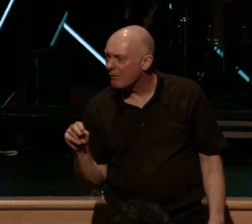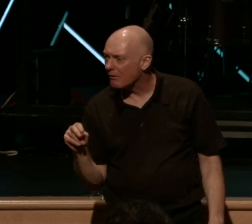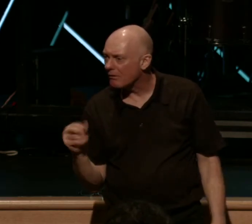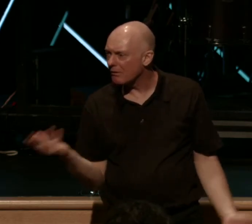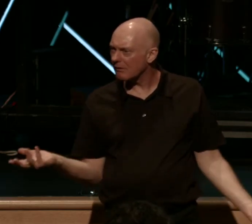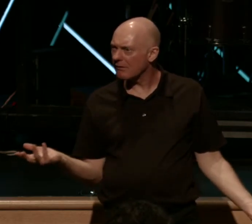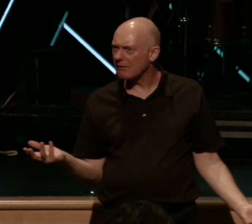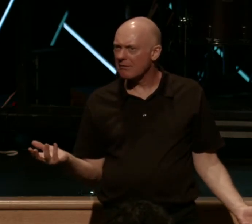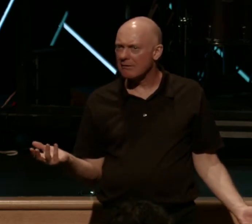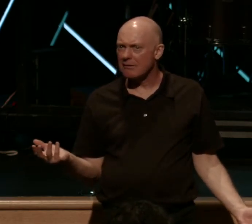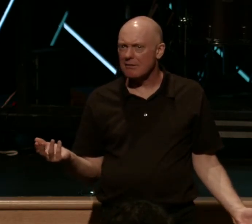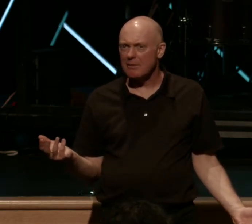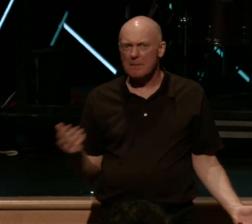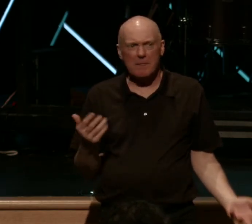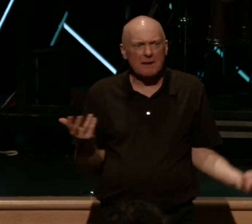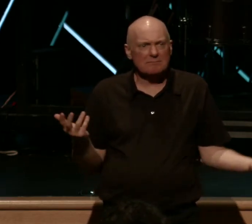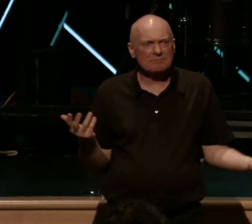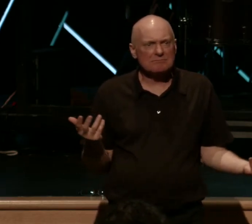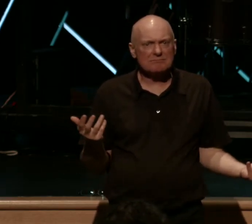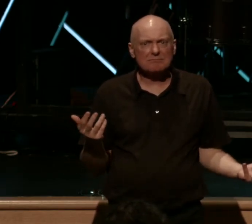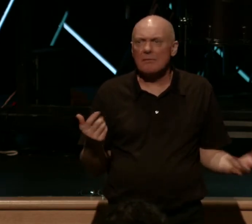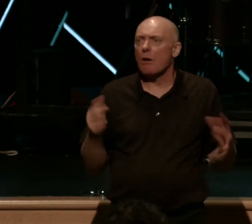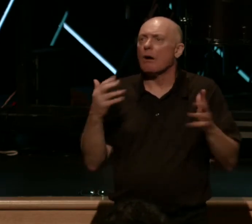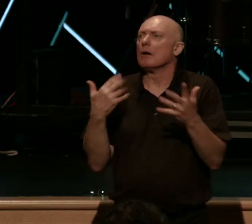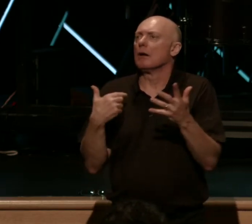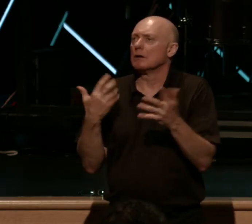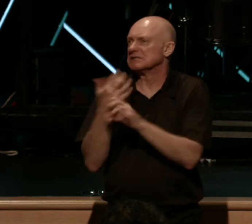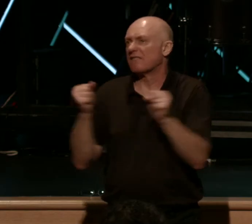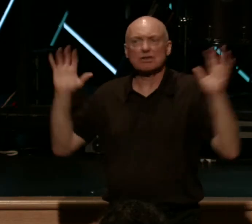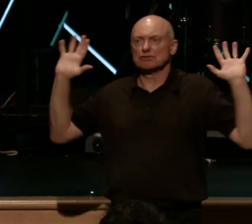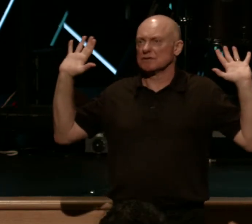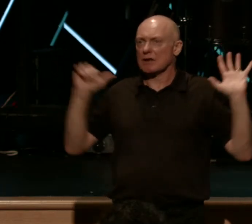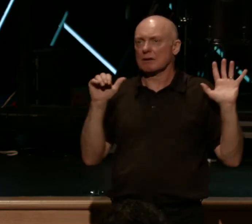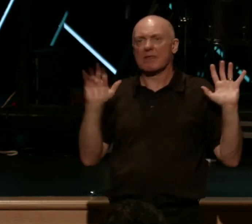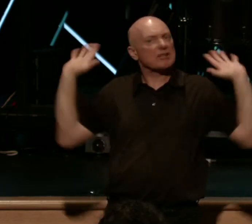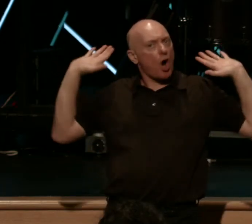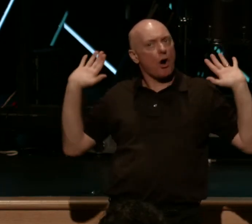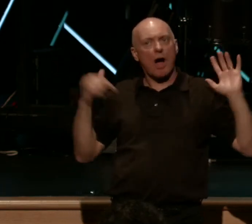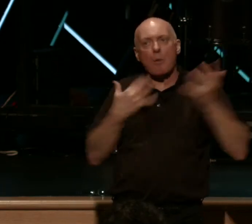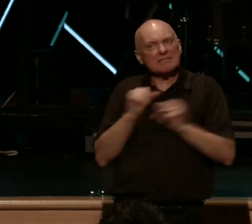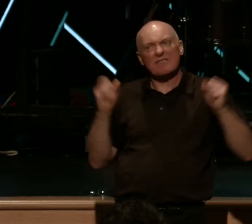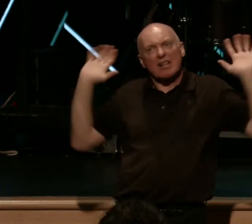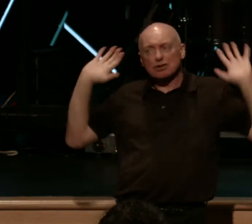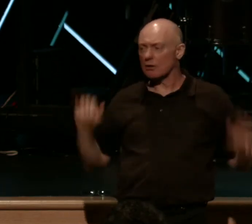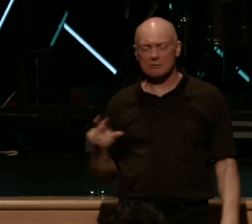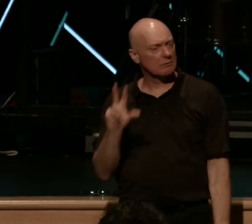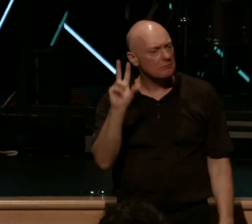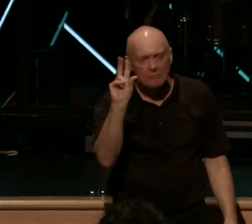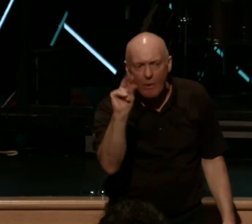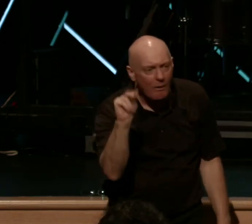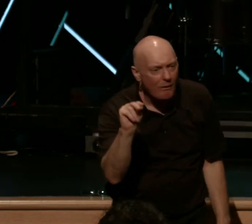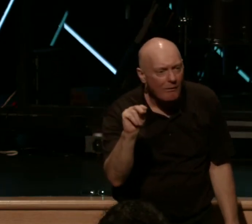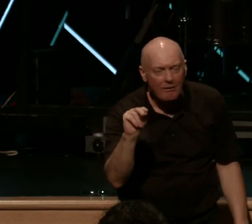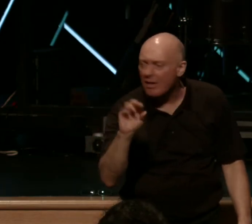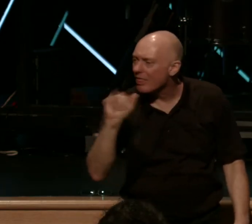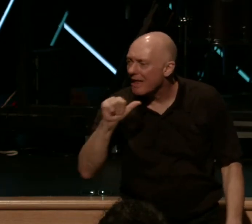Why would I want to advance the gospel? I just want to be saved. And I want to submit to you as I read the Bible, that's not a biblical doctrine.